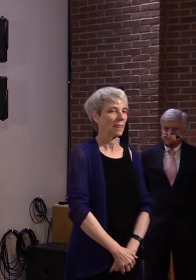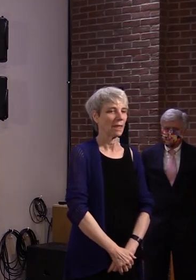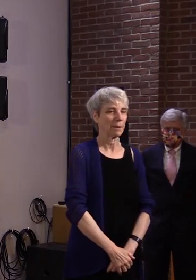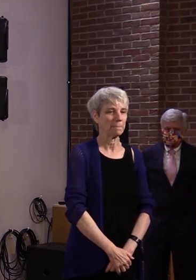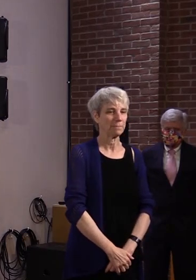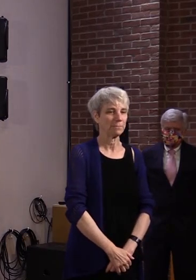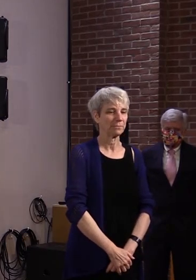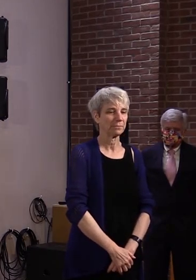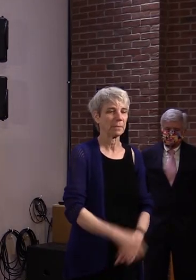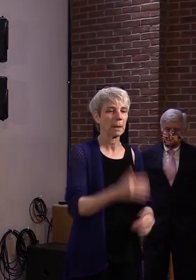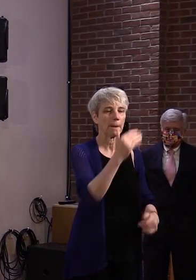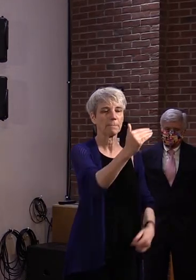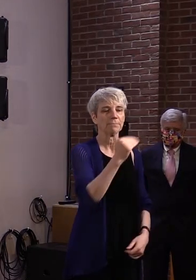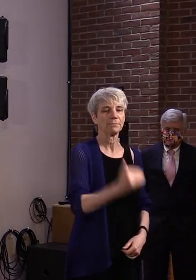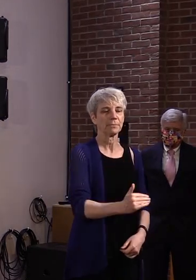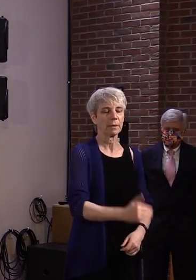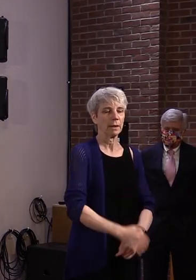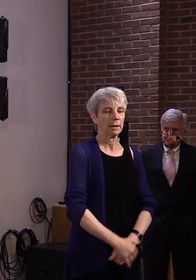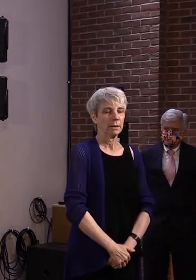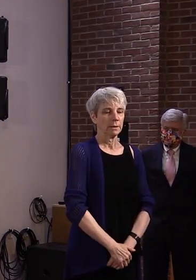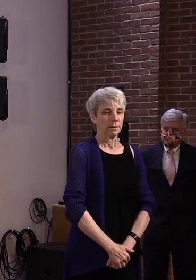Andrew, Caledonia Records.